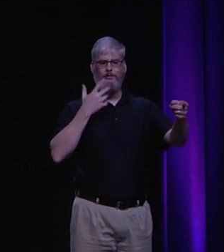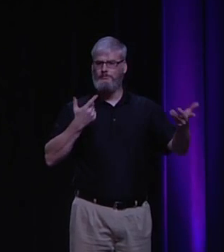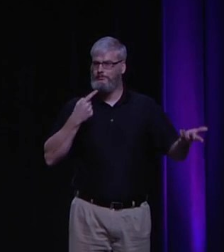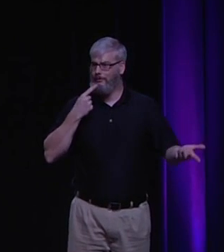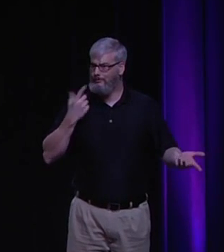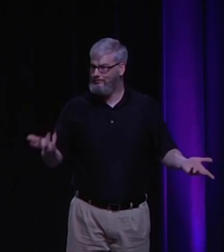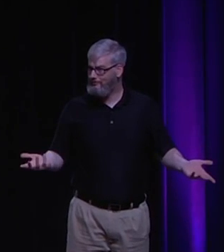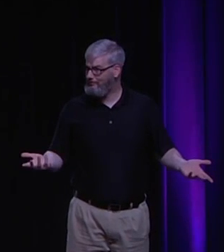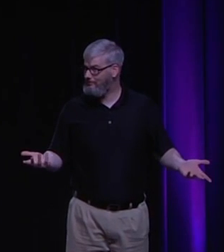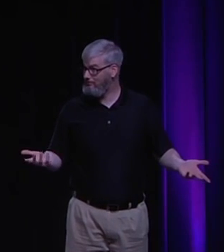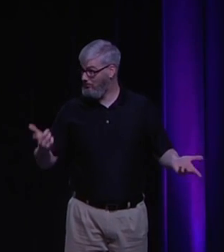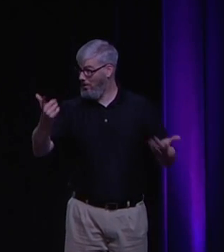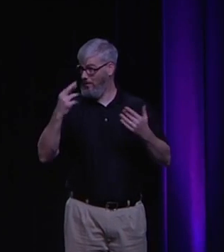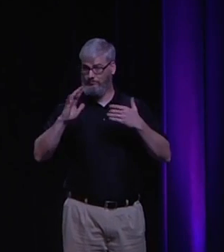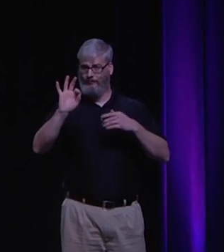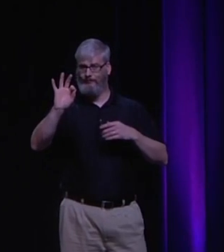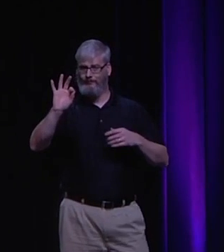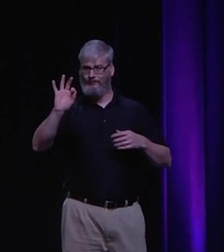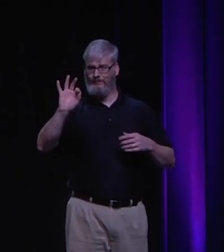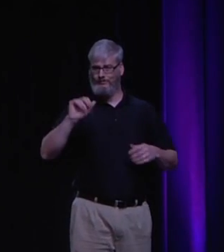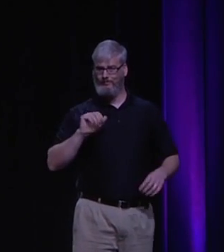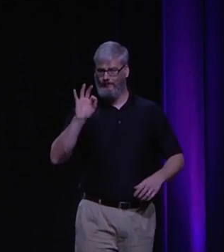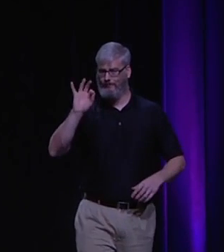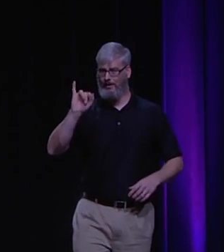What kind of, what would you say? what would be our theological statement?